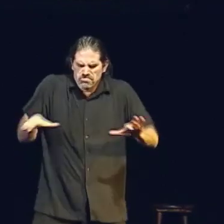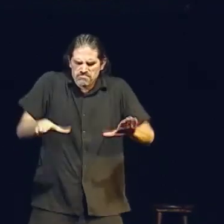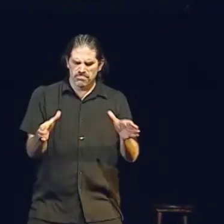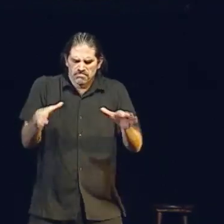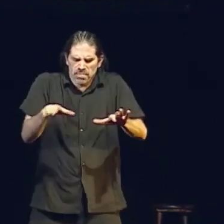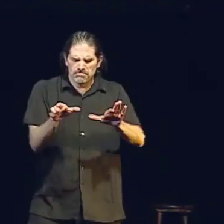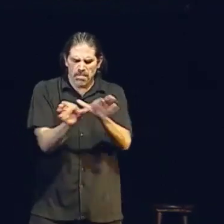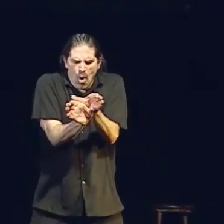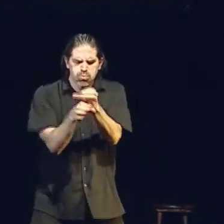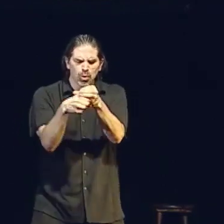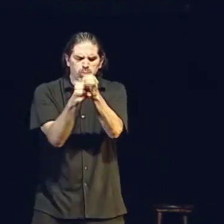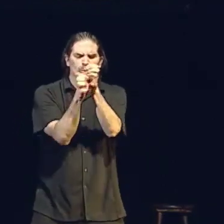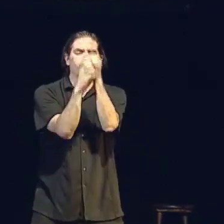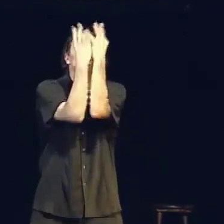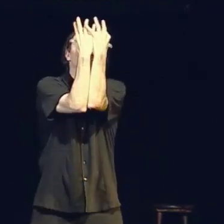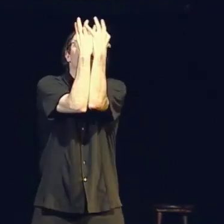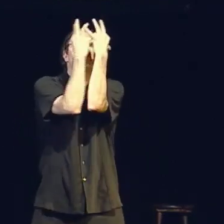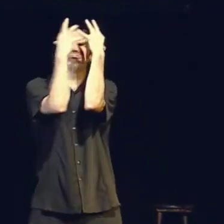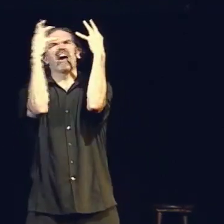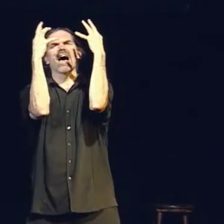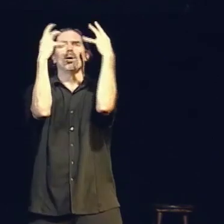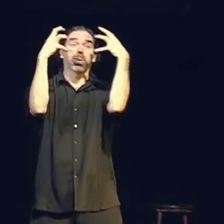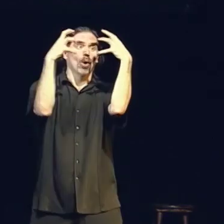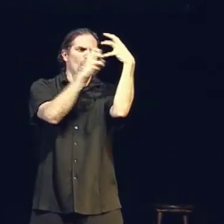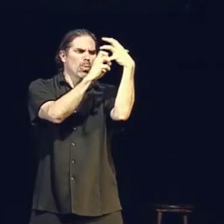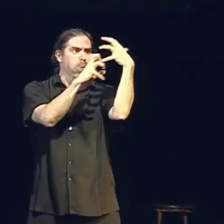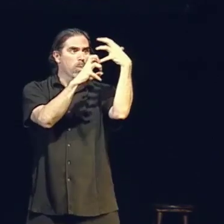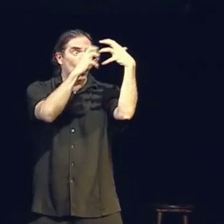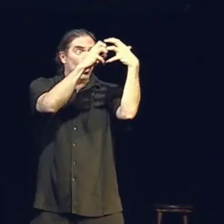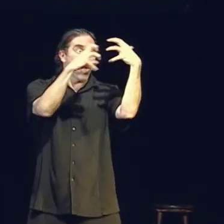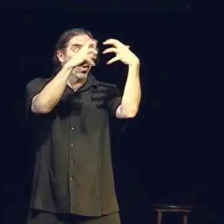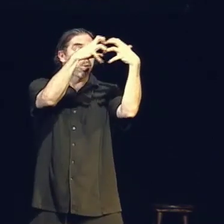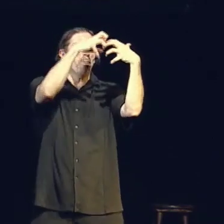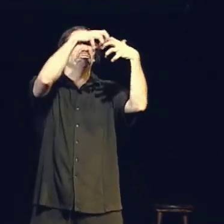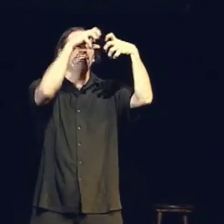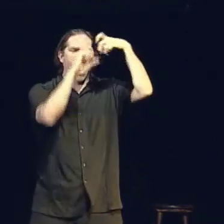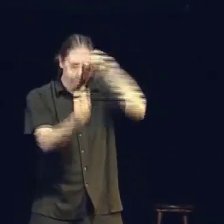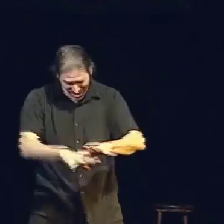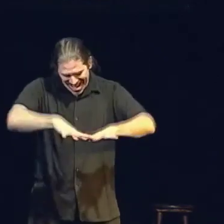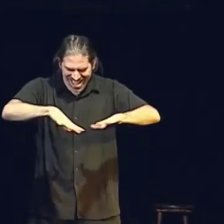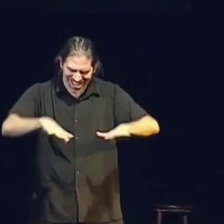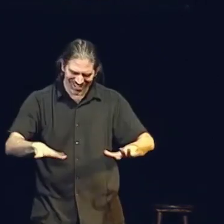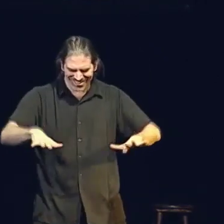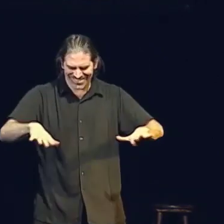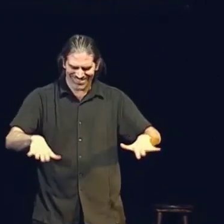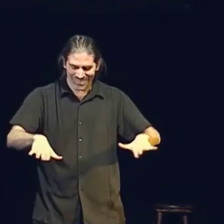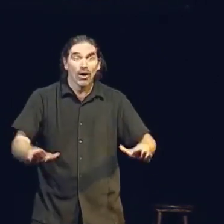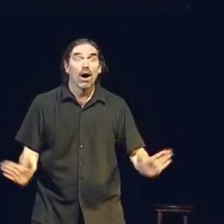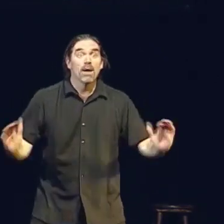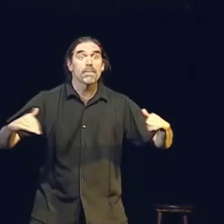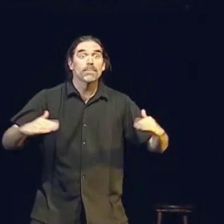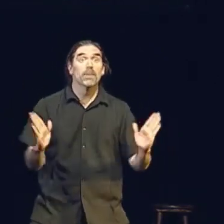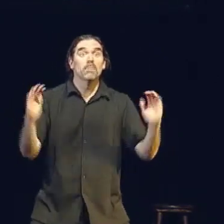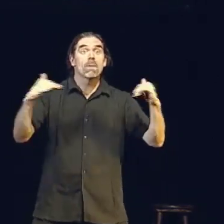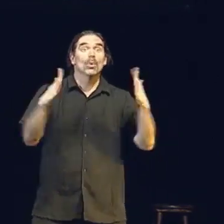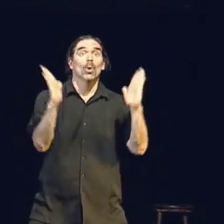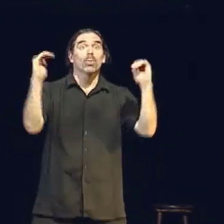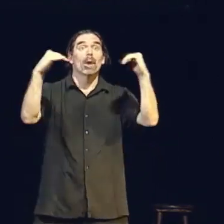It's a palm tree fully laden with coconuts dropping down. It's a Mayan